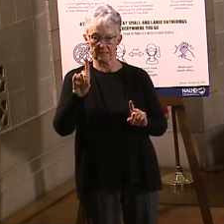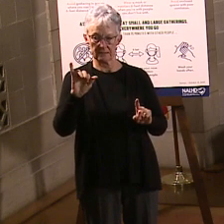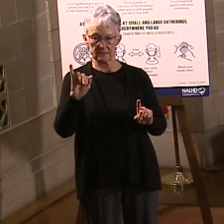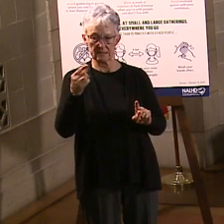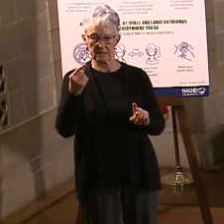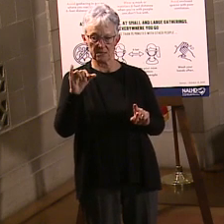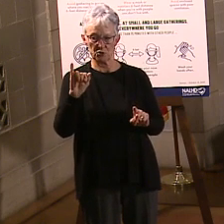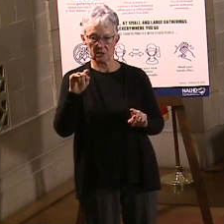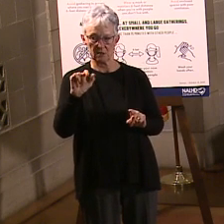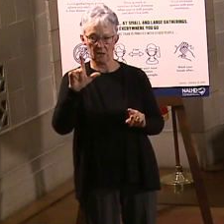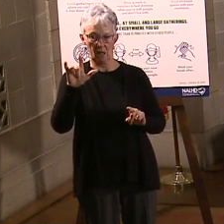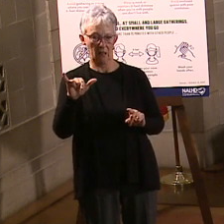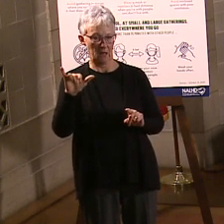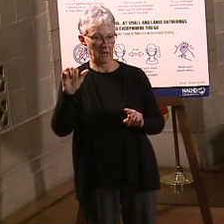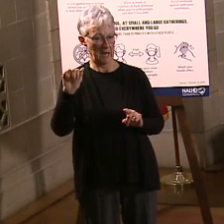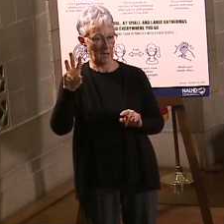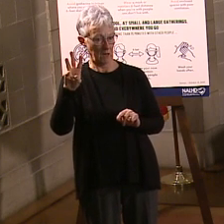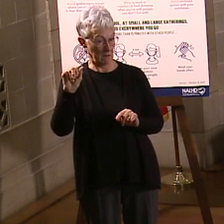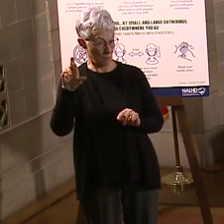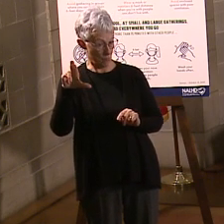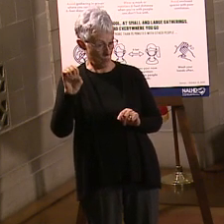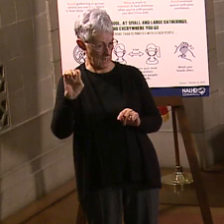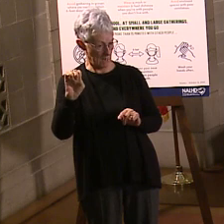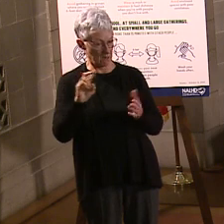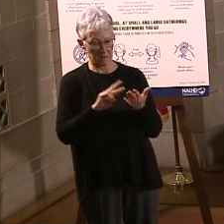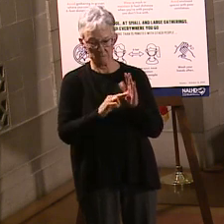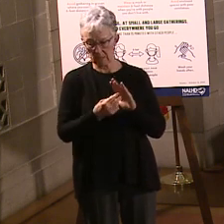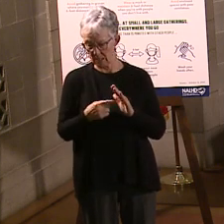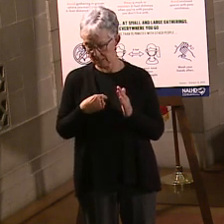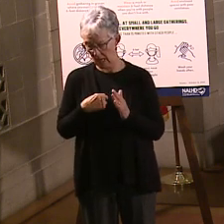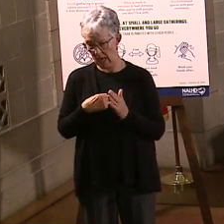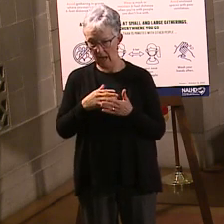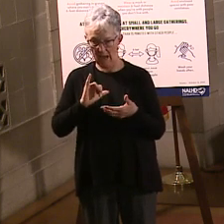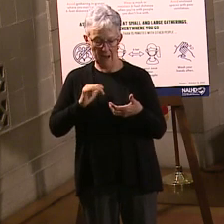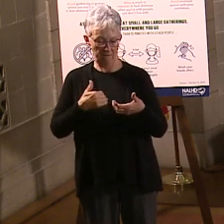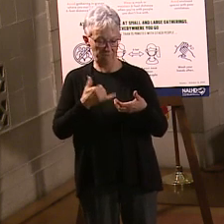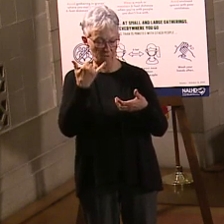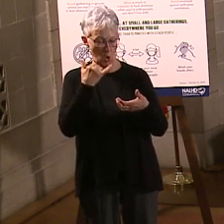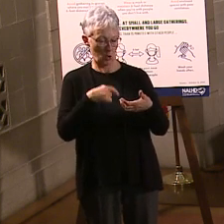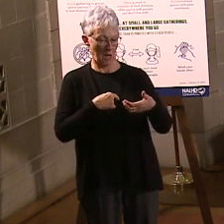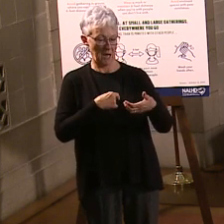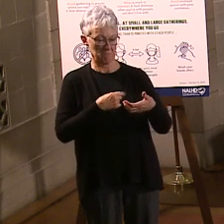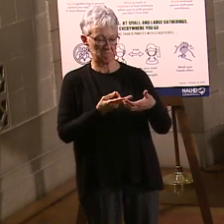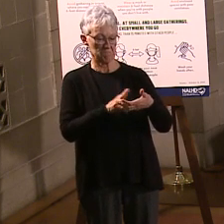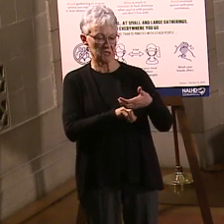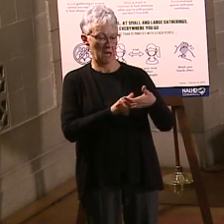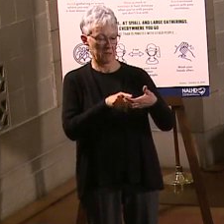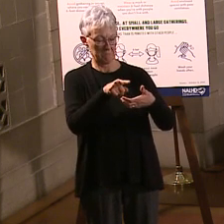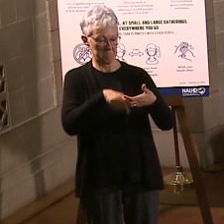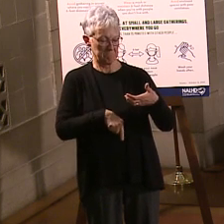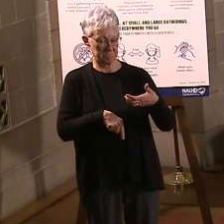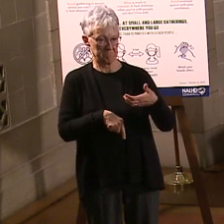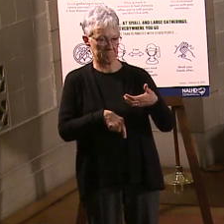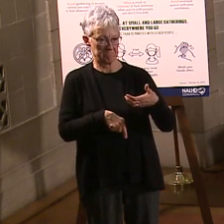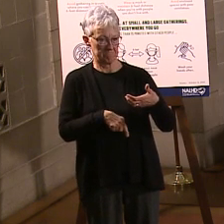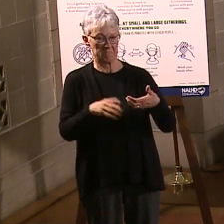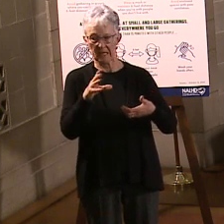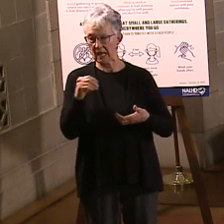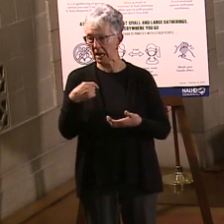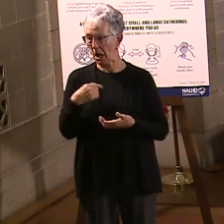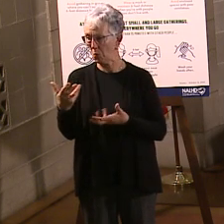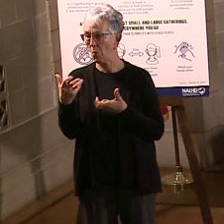And what that means is if you want to sign up from your phone or your tablet or your computer, you can use any of those and the screens will look the right size. So